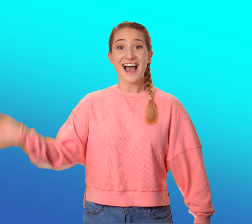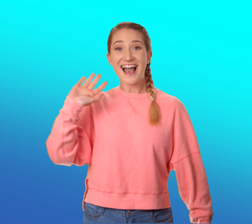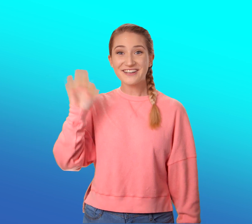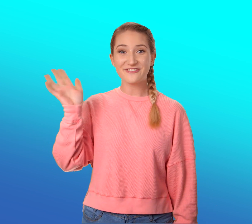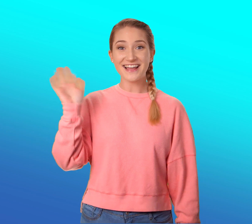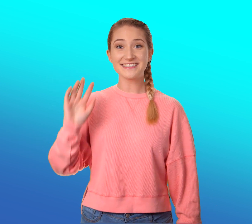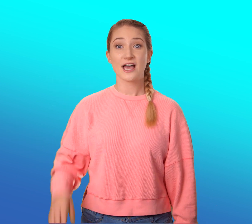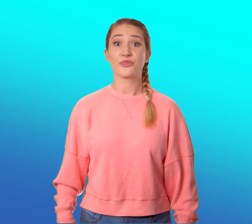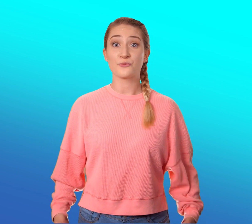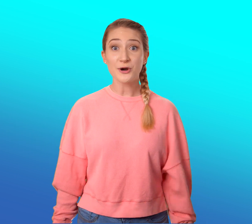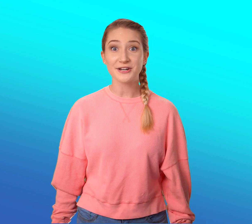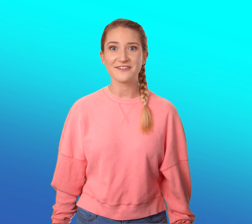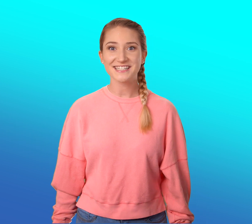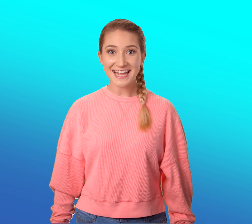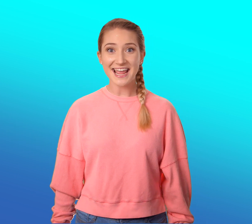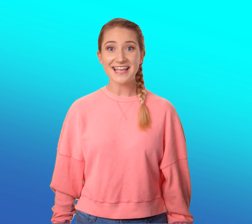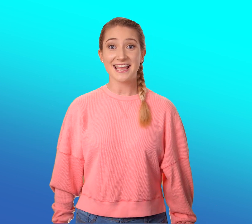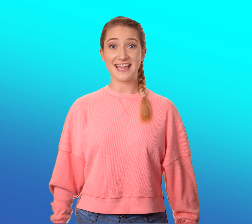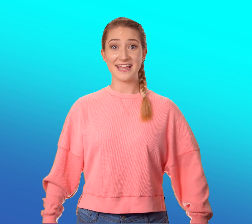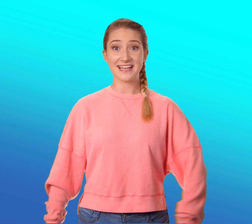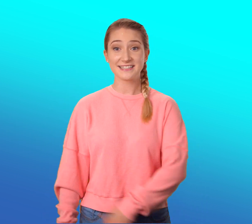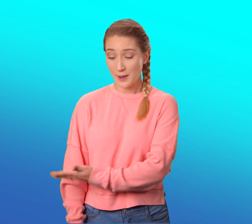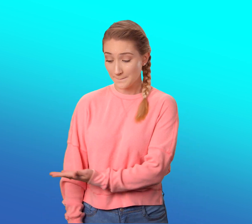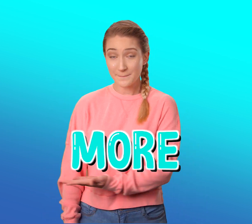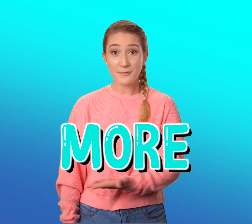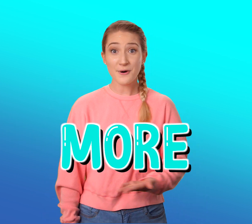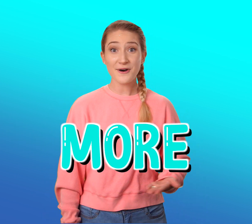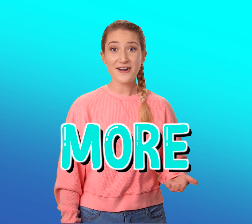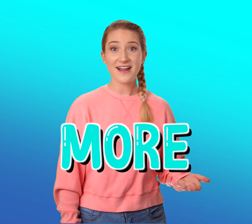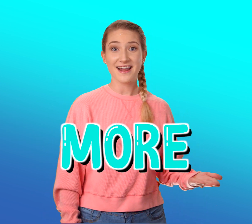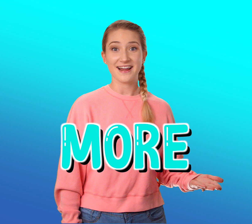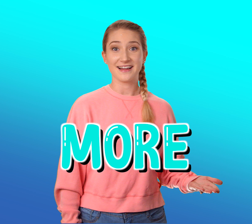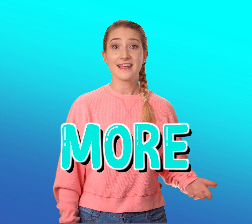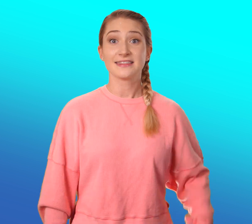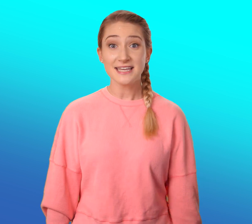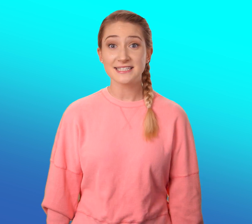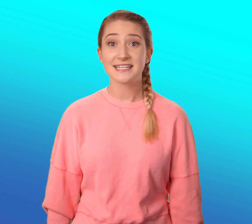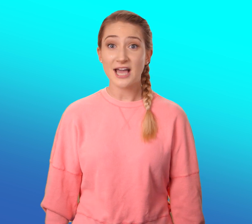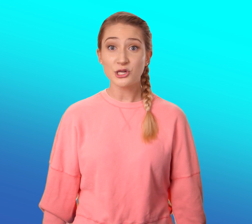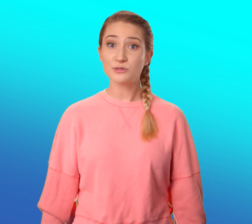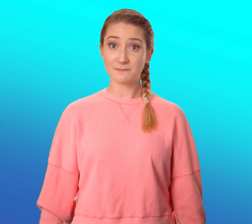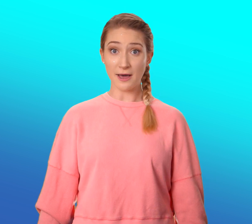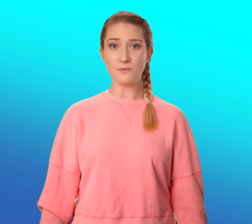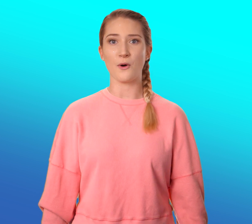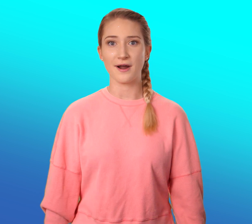Hi friends! The word of the day is more. This is how you spell more.